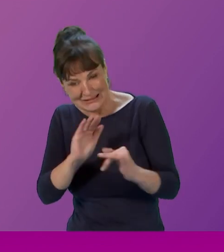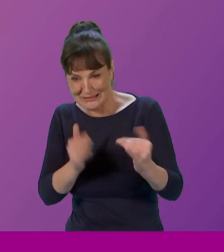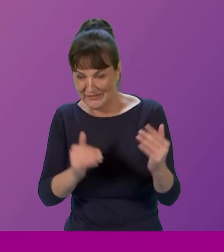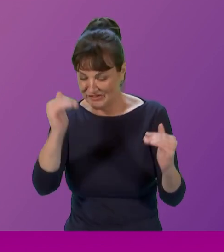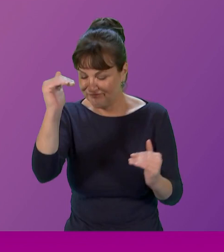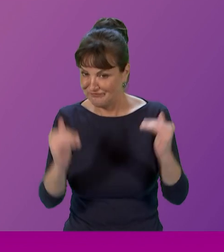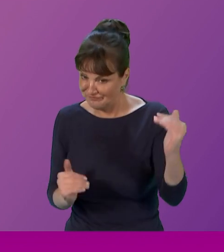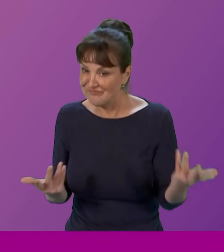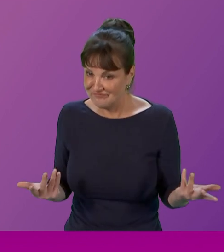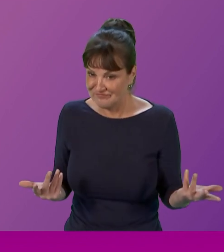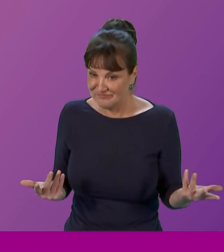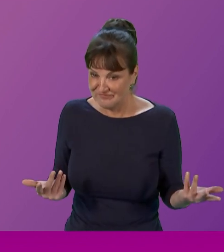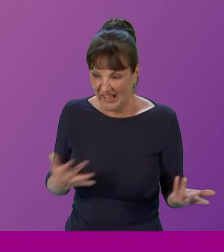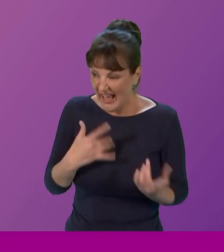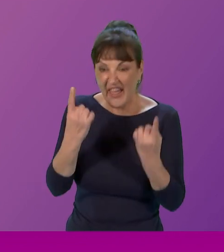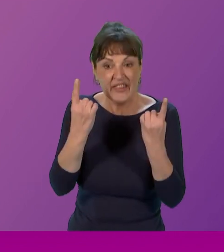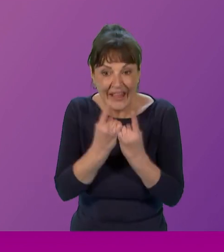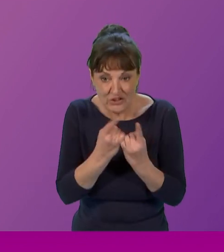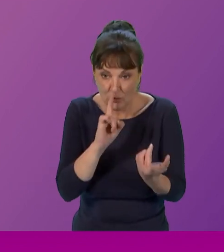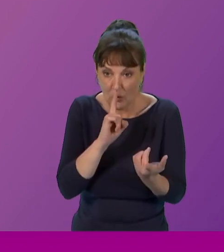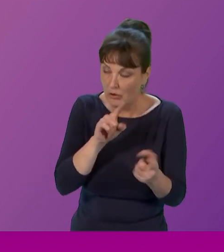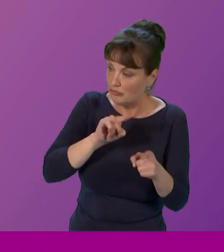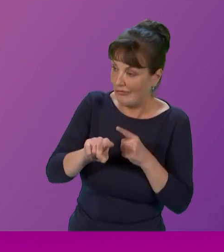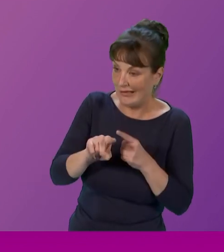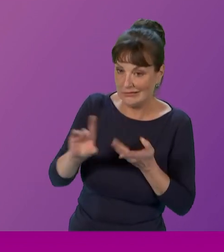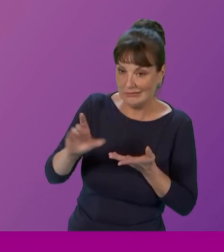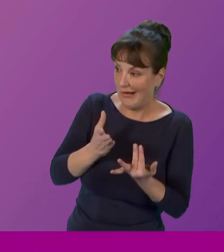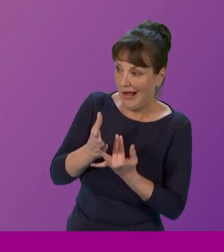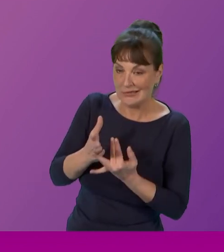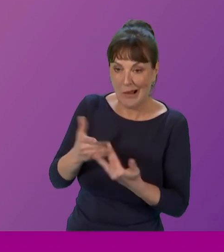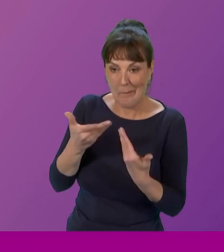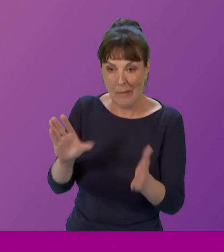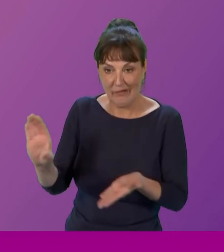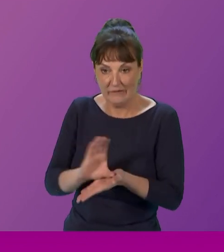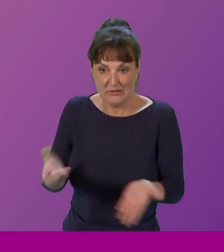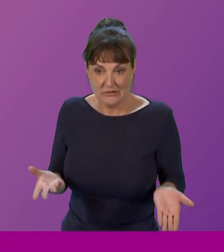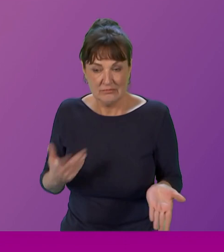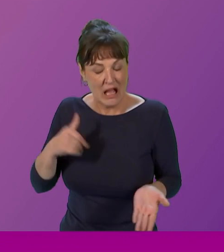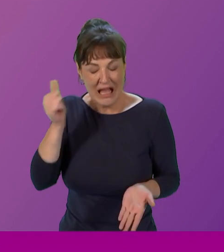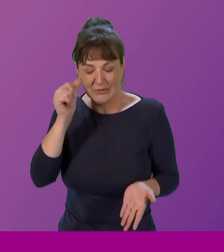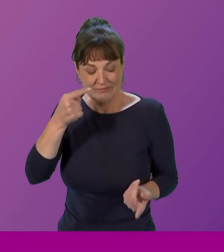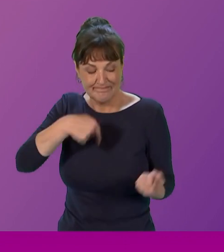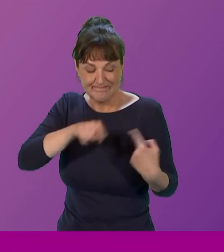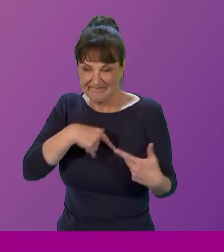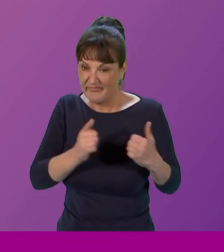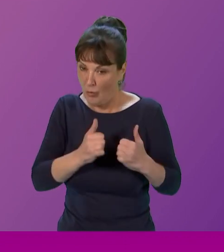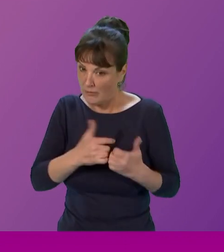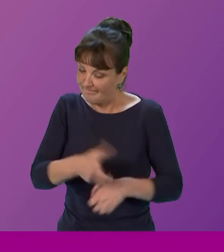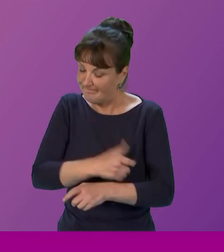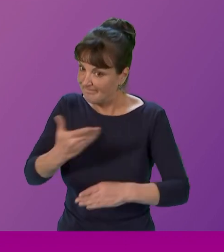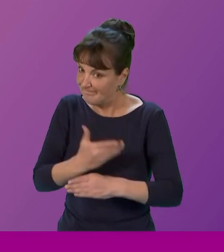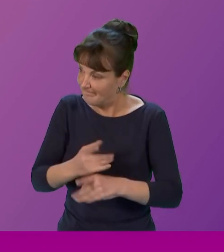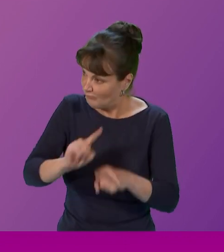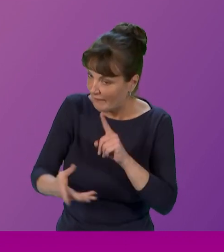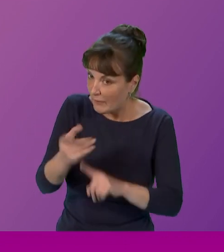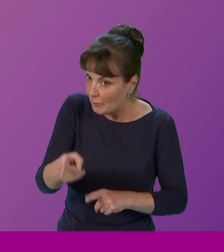public funds, which, uh, I know other colleagues are very active on. Um, and, uh, I